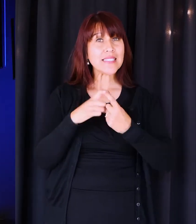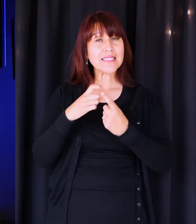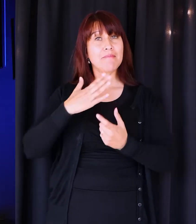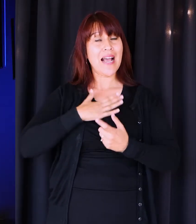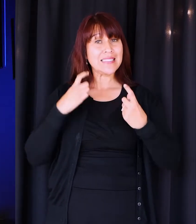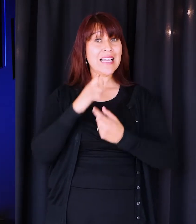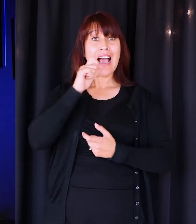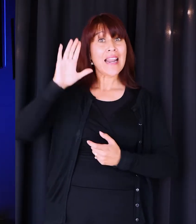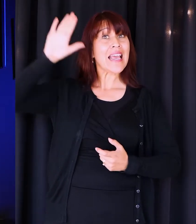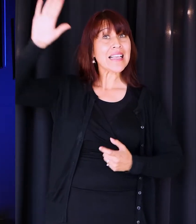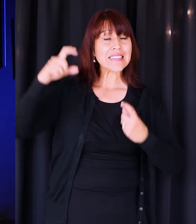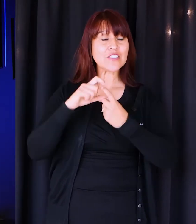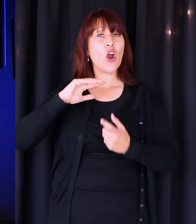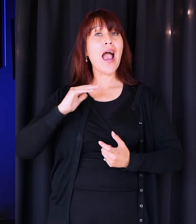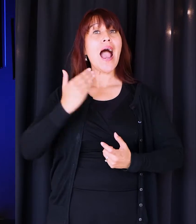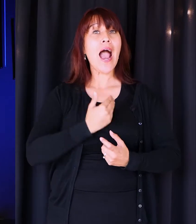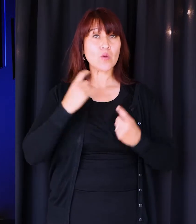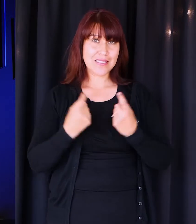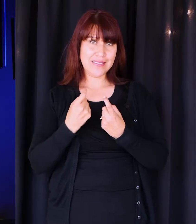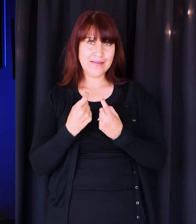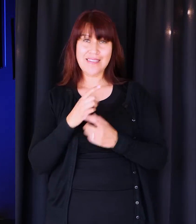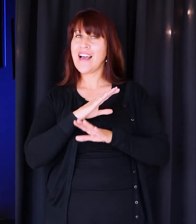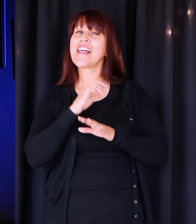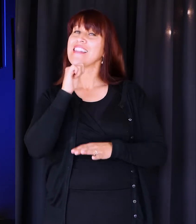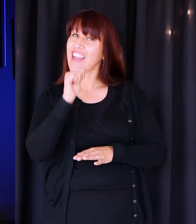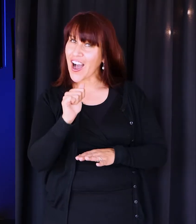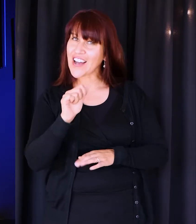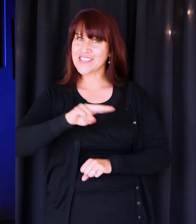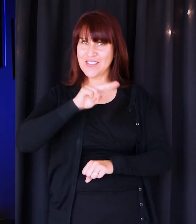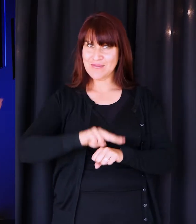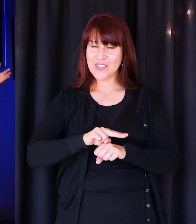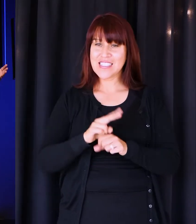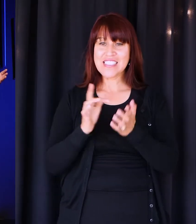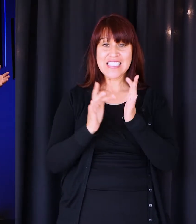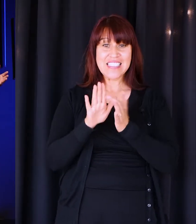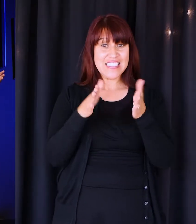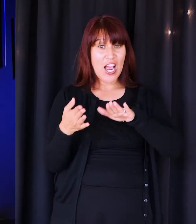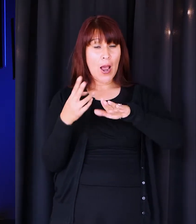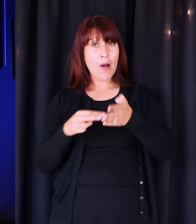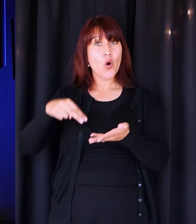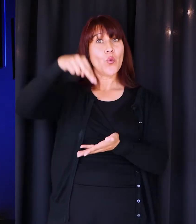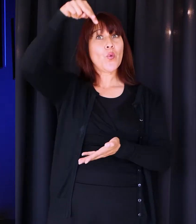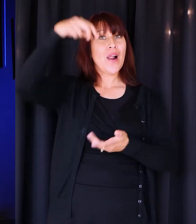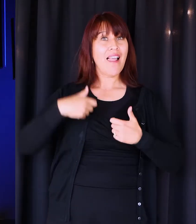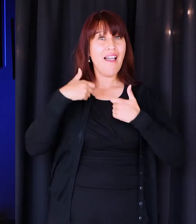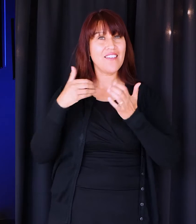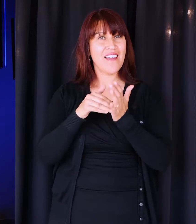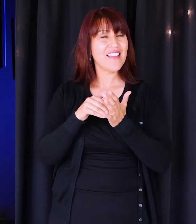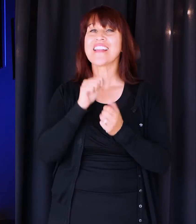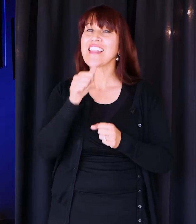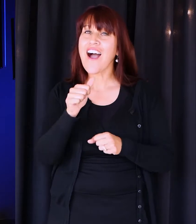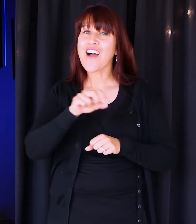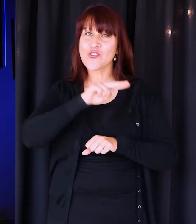his own, but for our sins. Not normal. Jesus rose from the dead. Not normal. Jesus